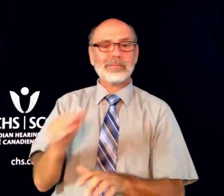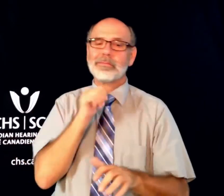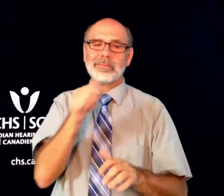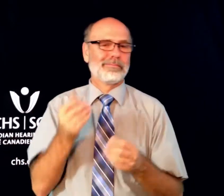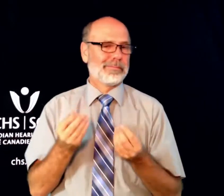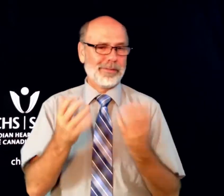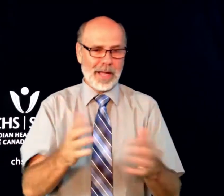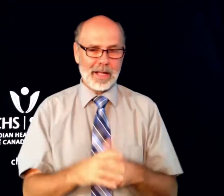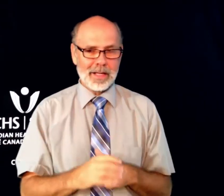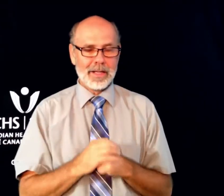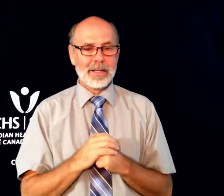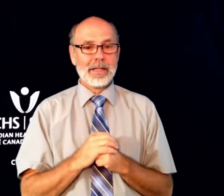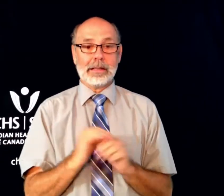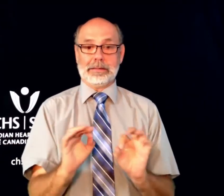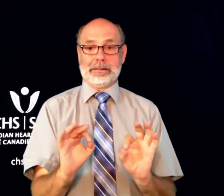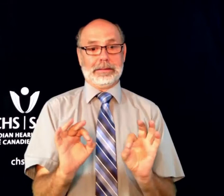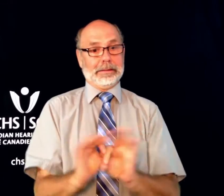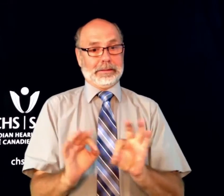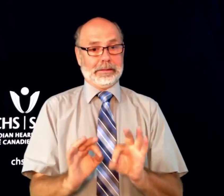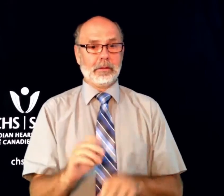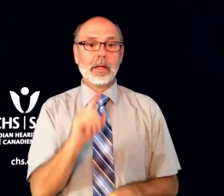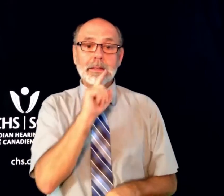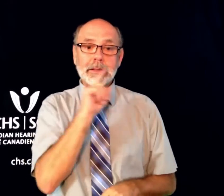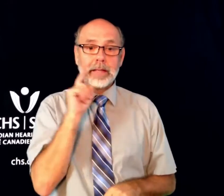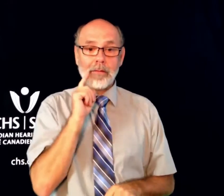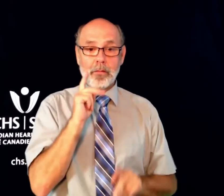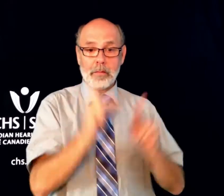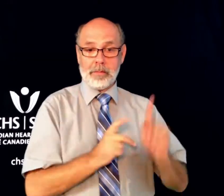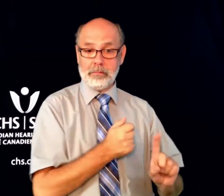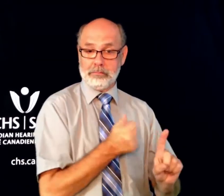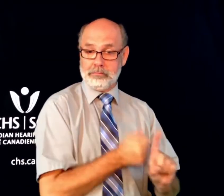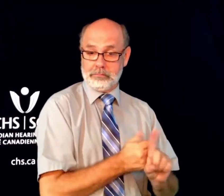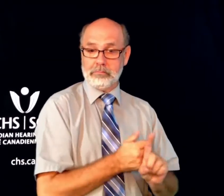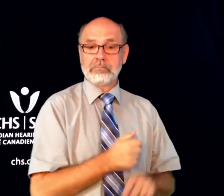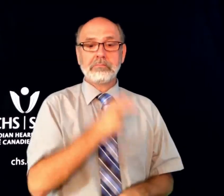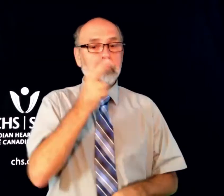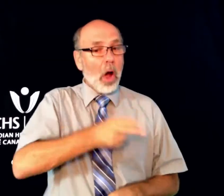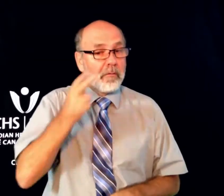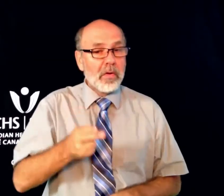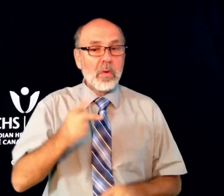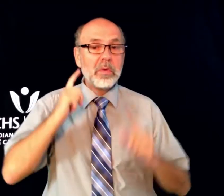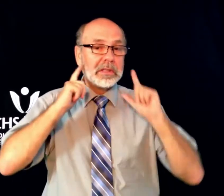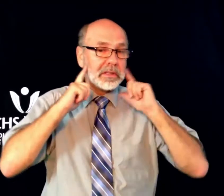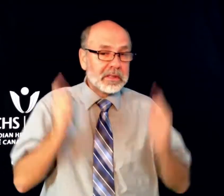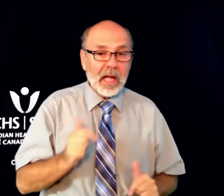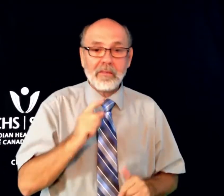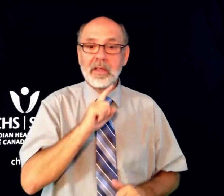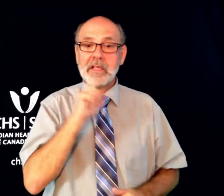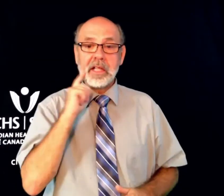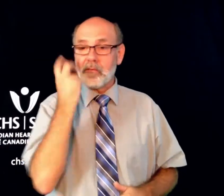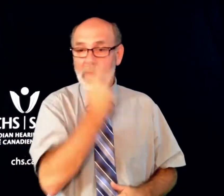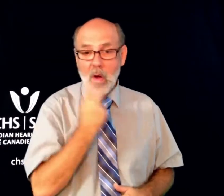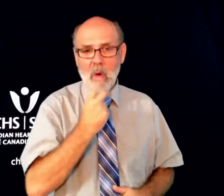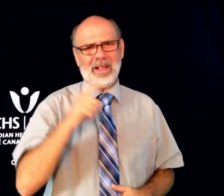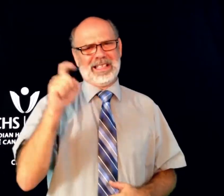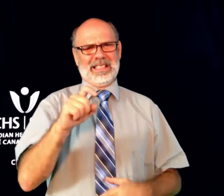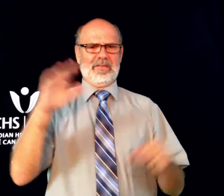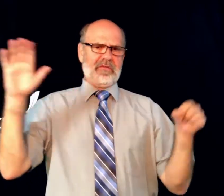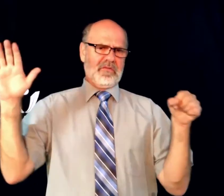Accommodations like ASL English interpreters and captioning, they're not provided. It's important for deaf, hard of